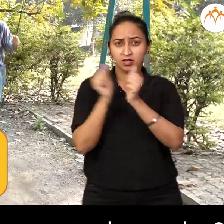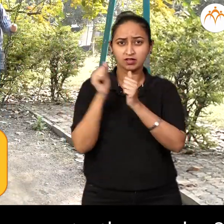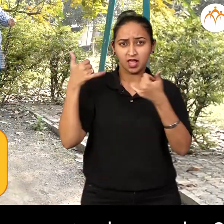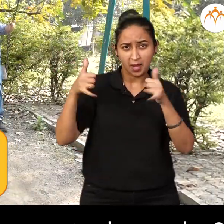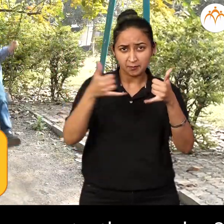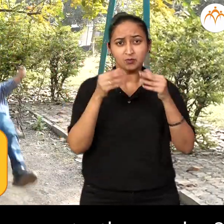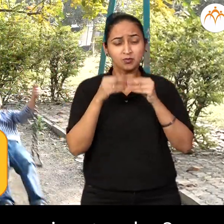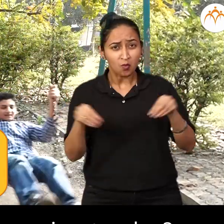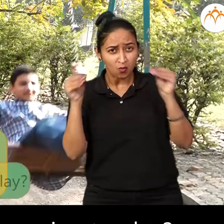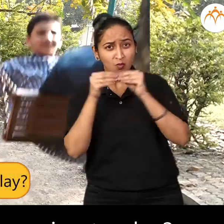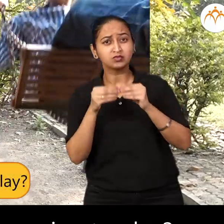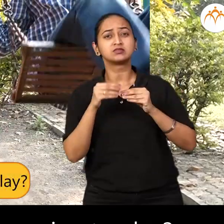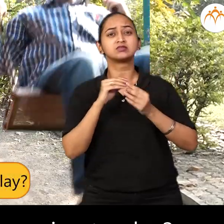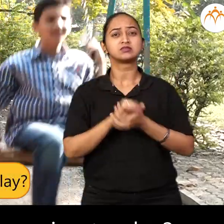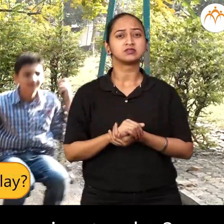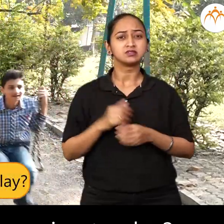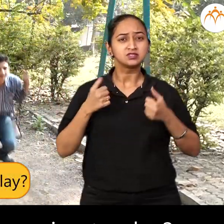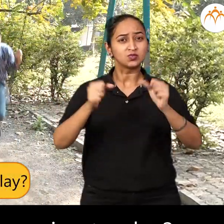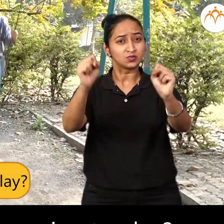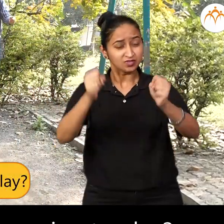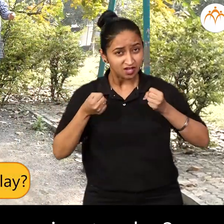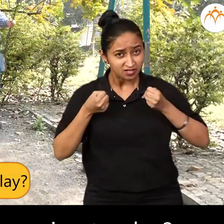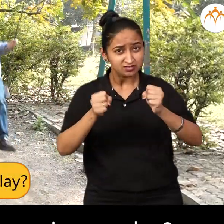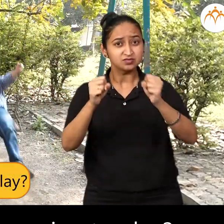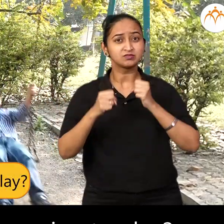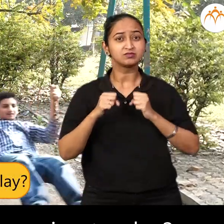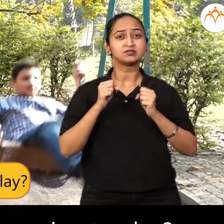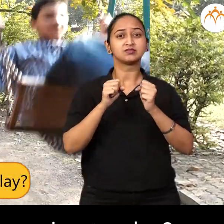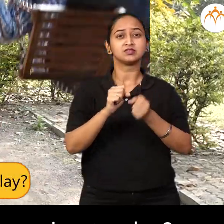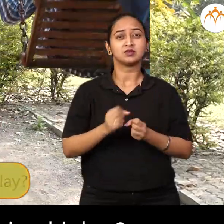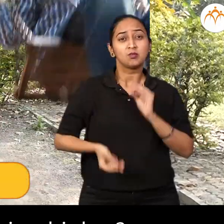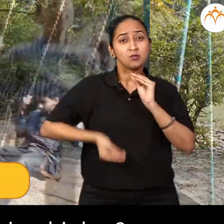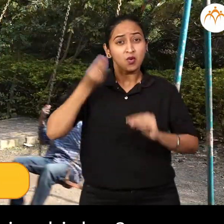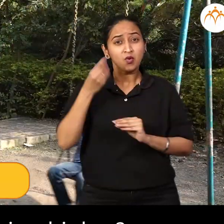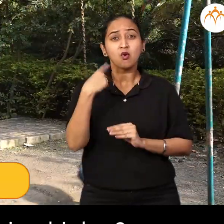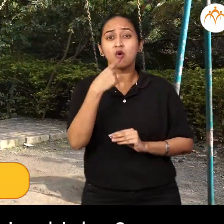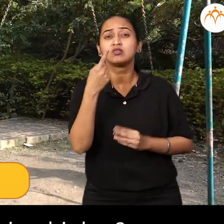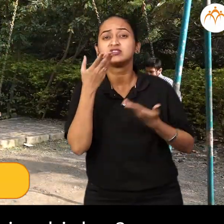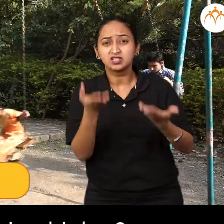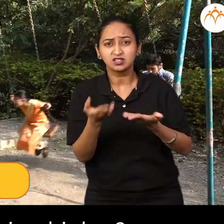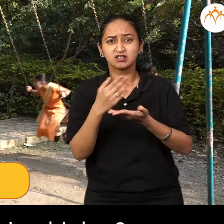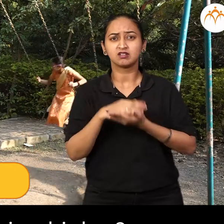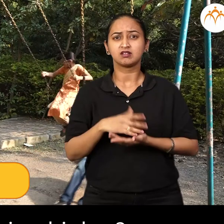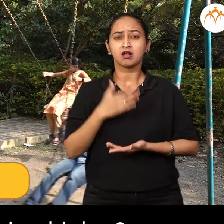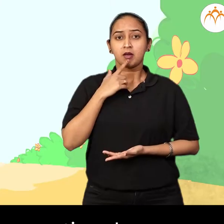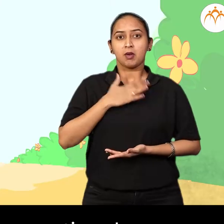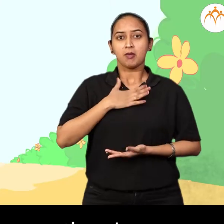What else are they doing to play? Who is swinging higher? So